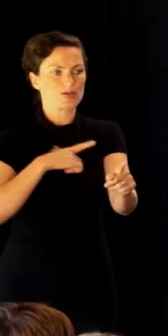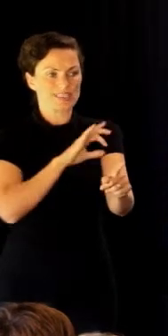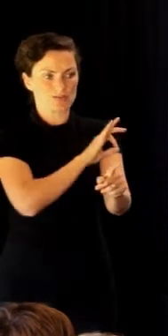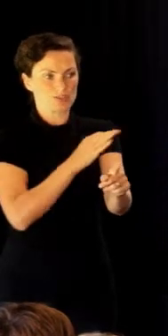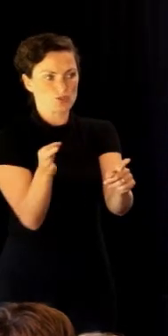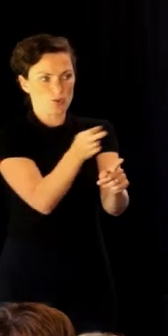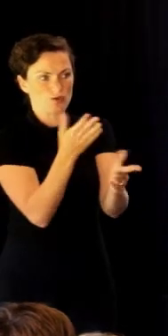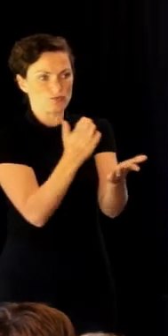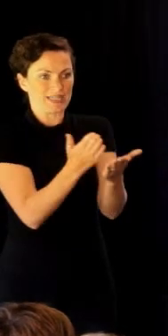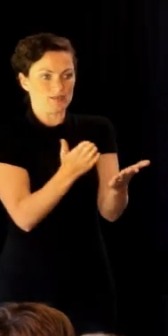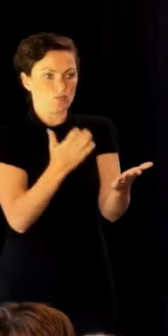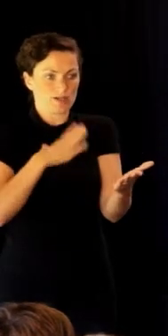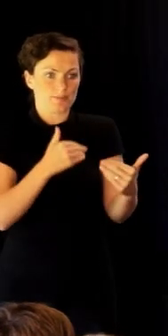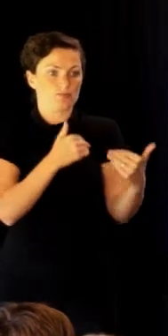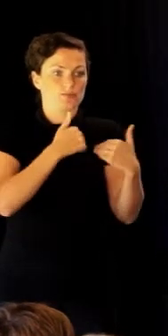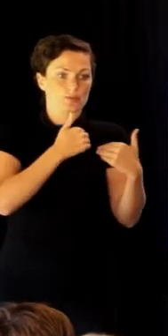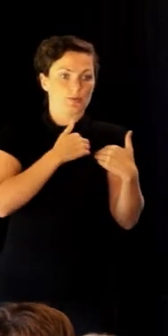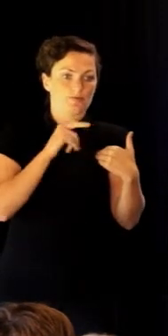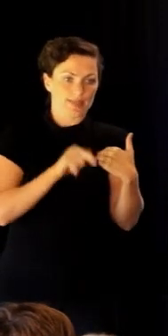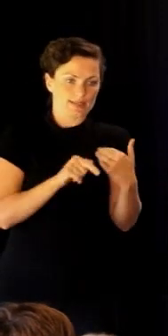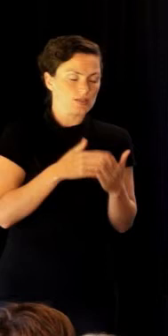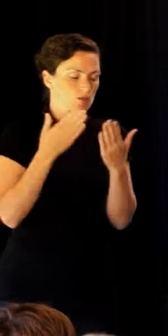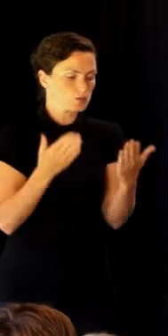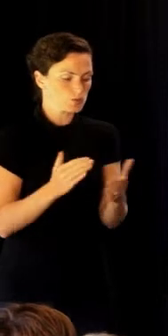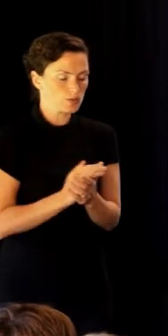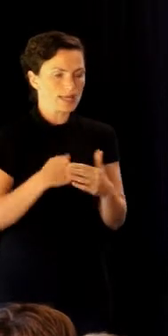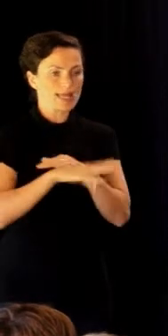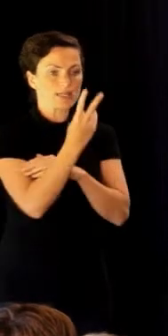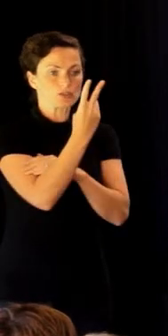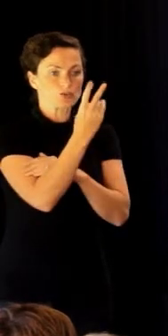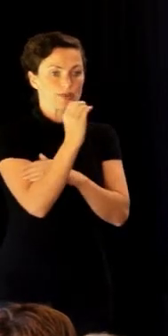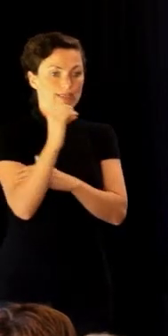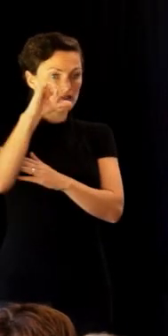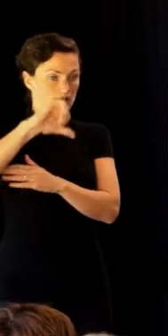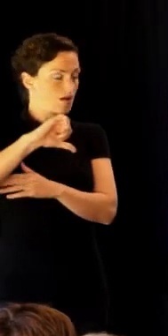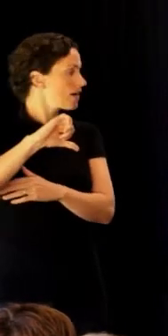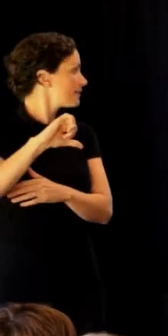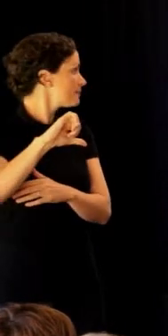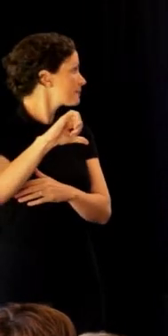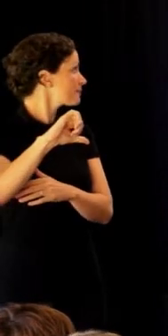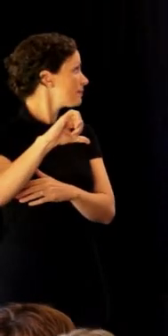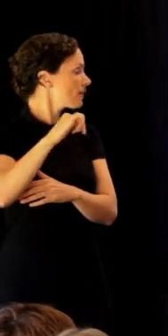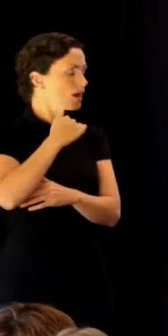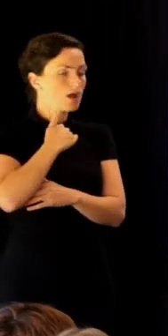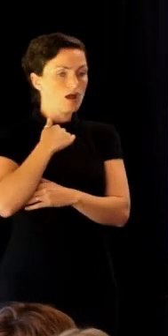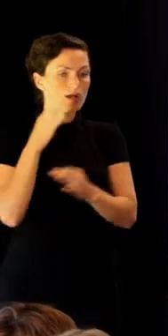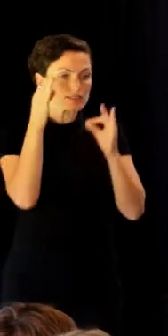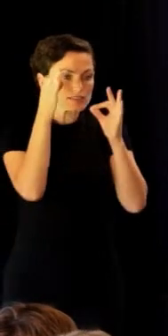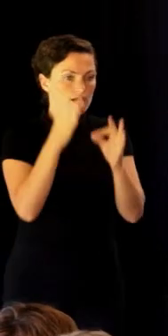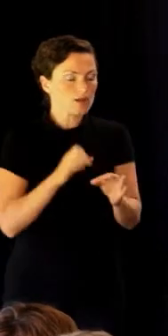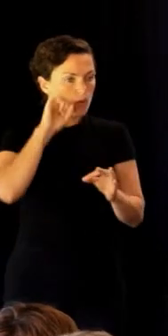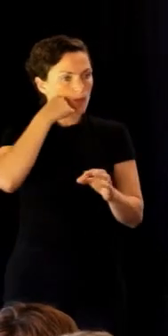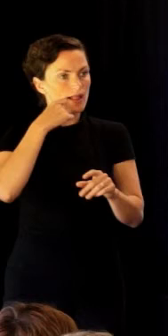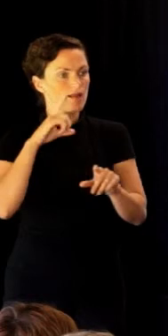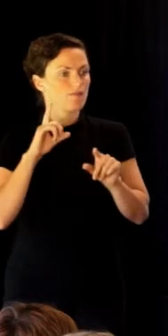actually take ownership. So in 2009, I decided that I would follow in the